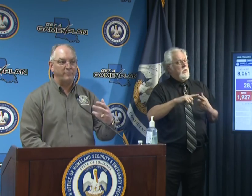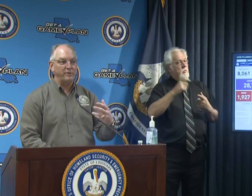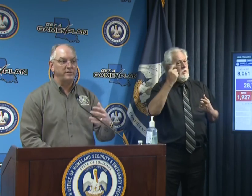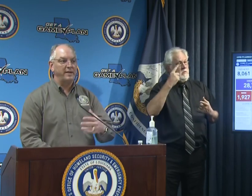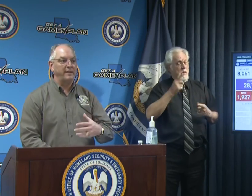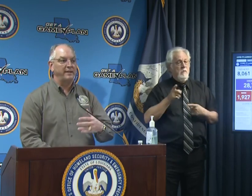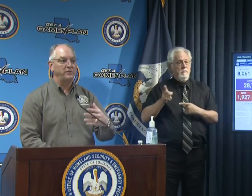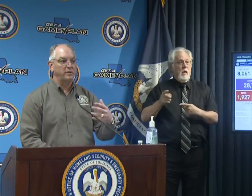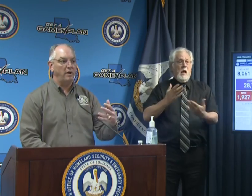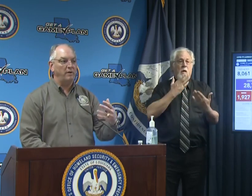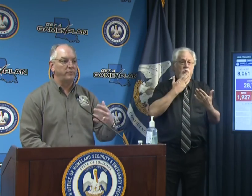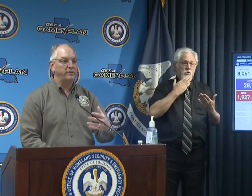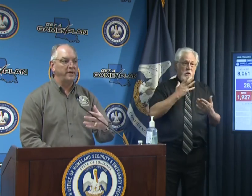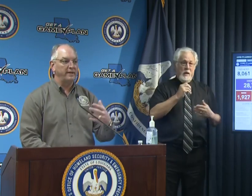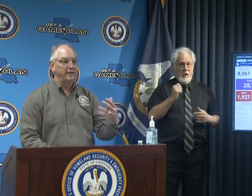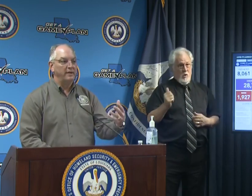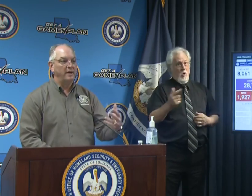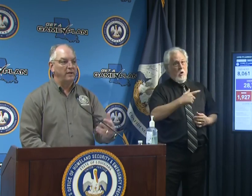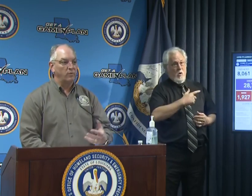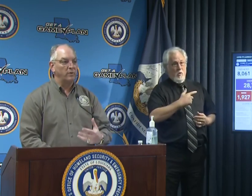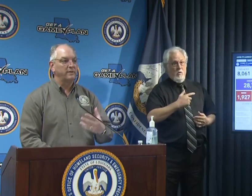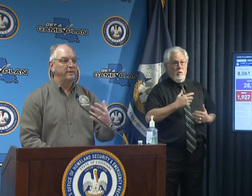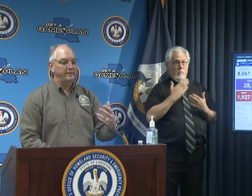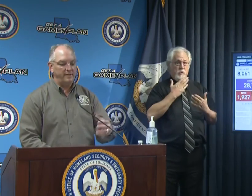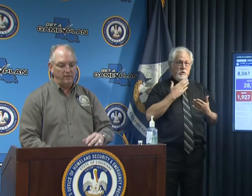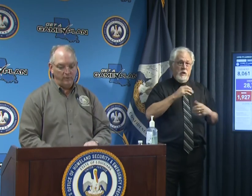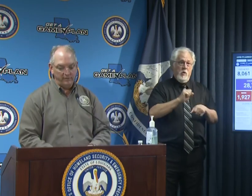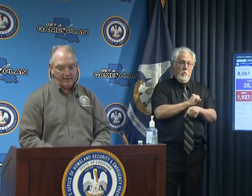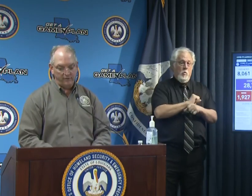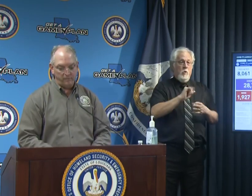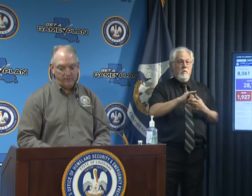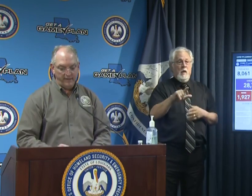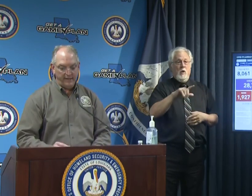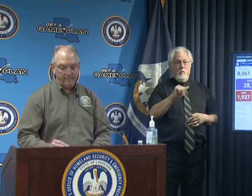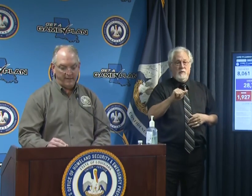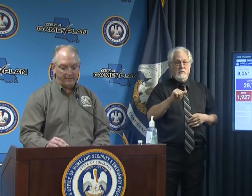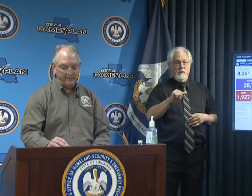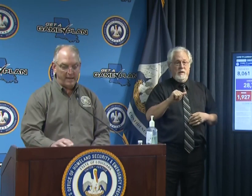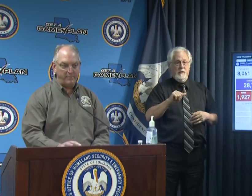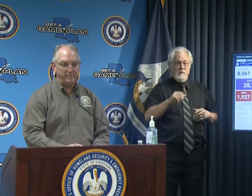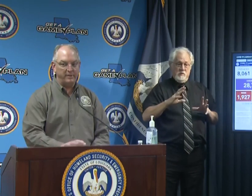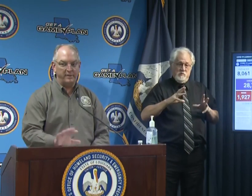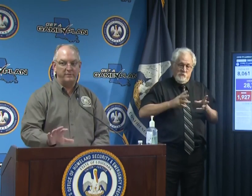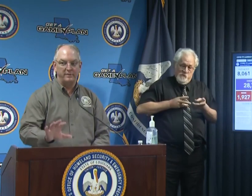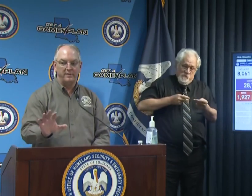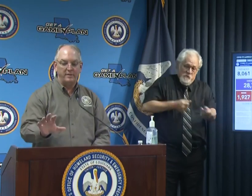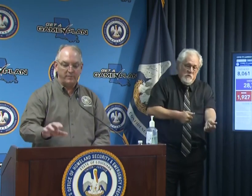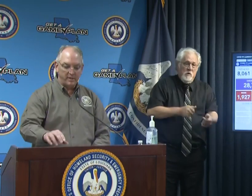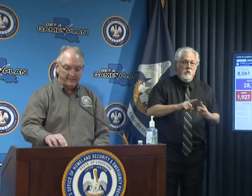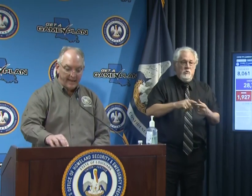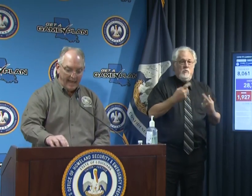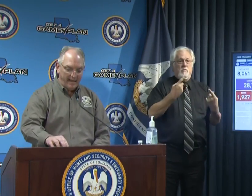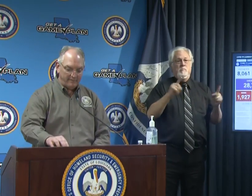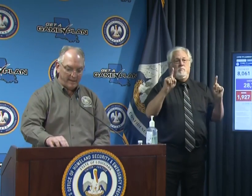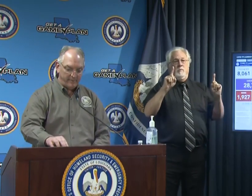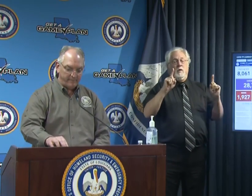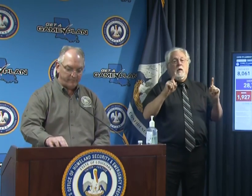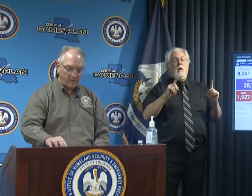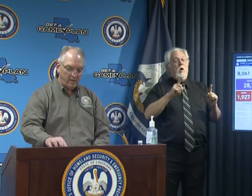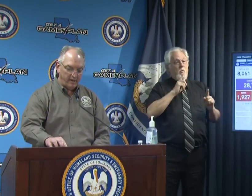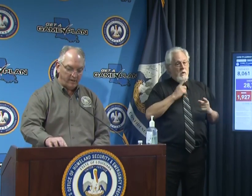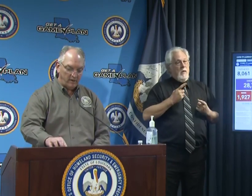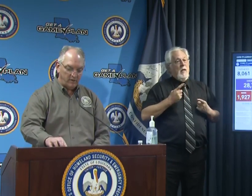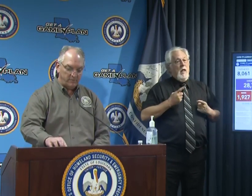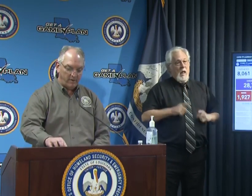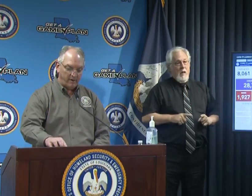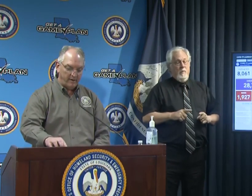that I appreciate and they should all appreciate of the work that that Louisiana's are putting in to make this happen because because it has happened